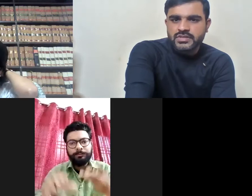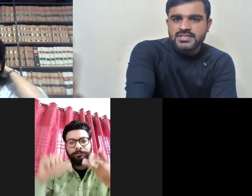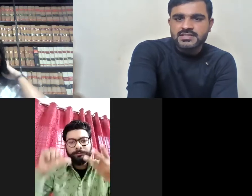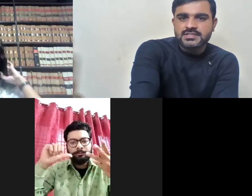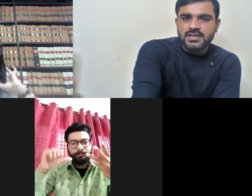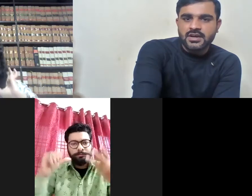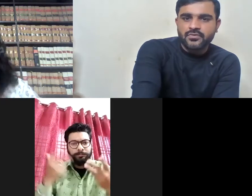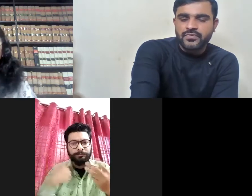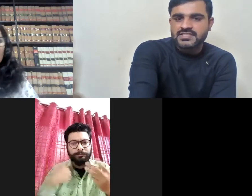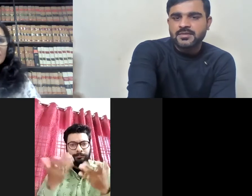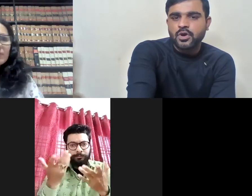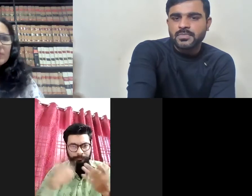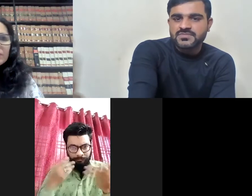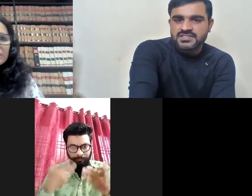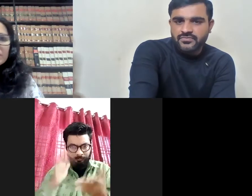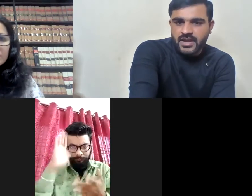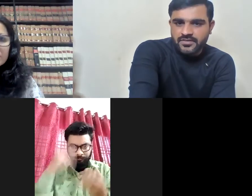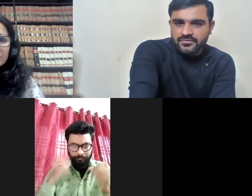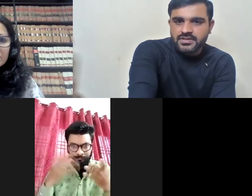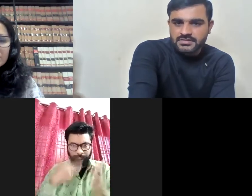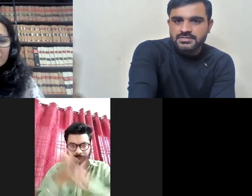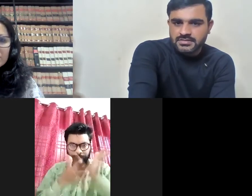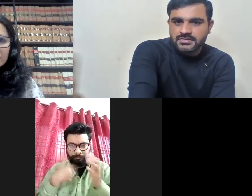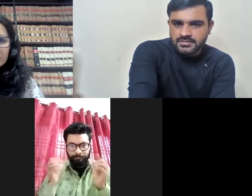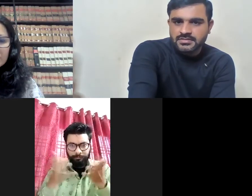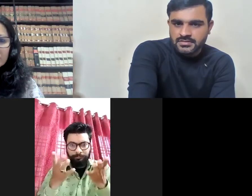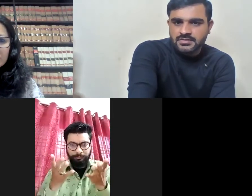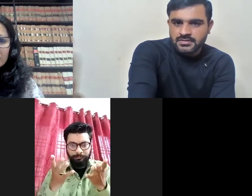So, he's facing the problem since the five years,